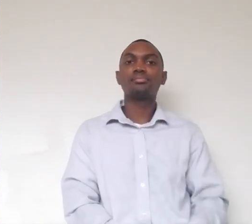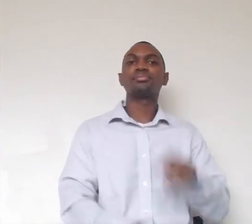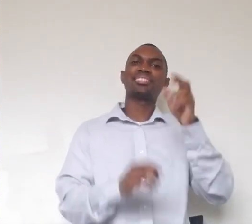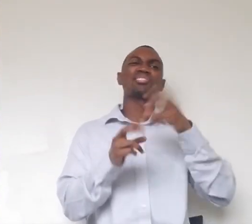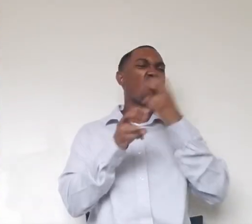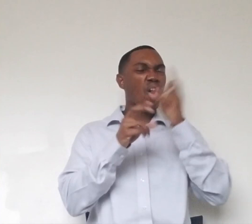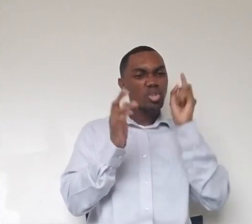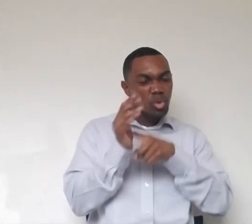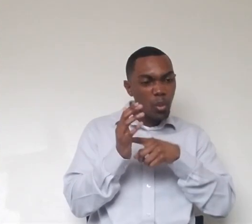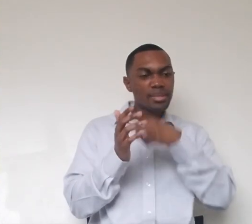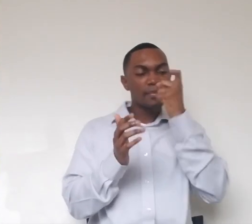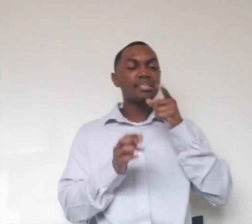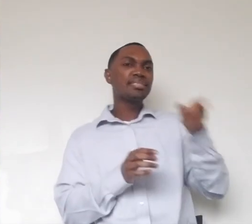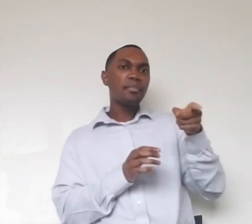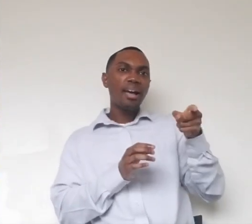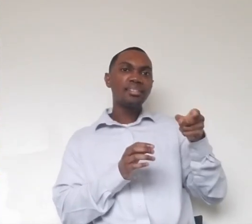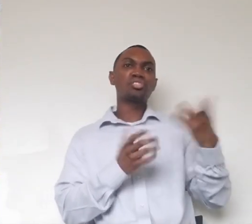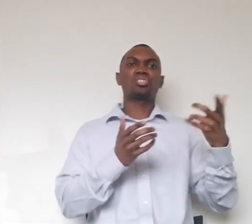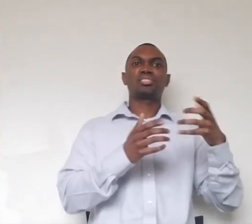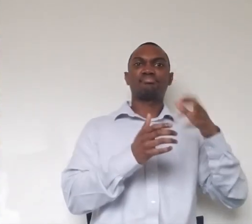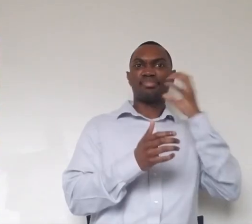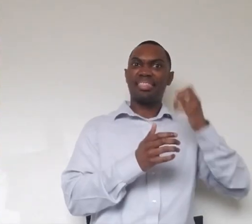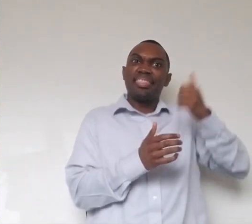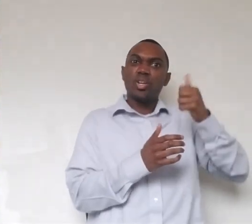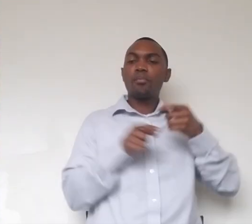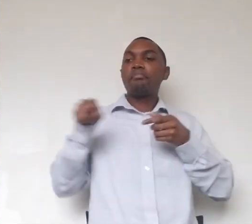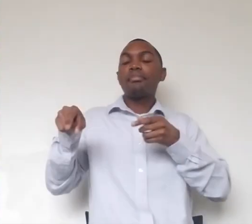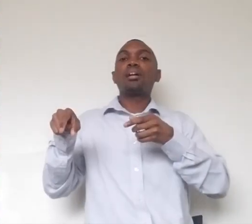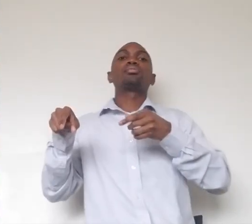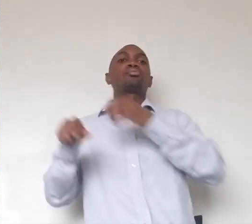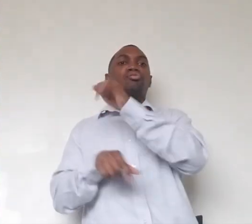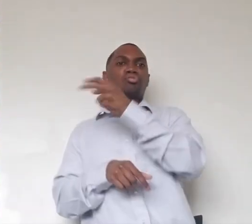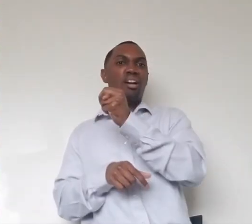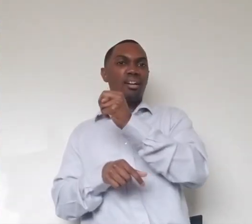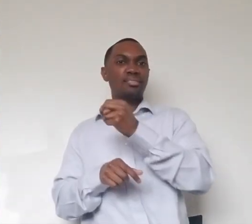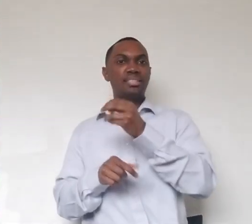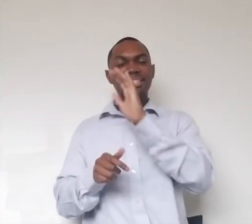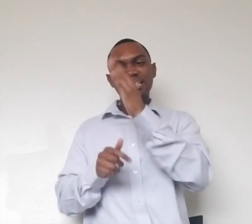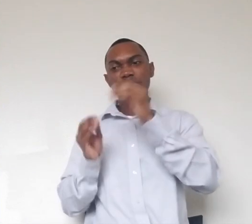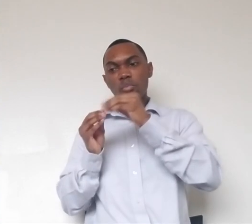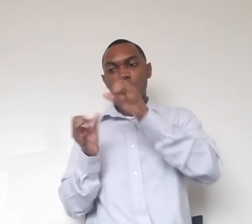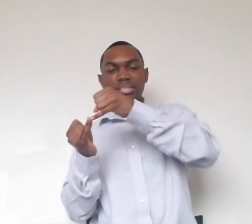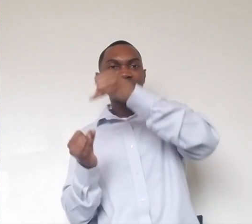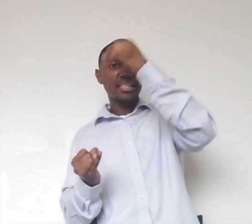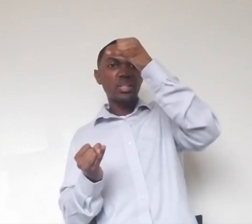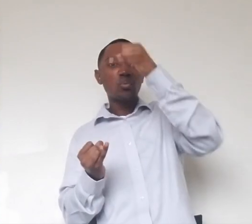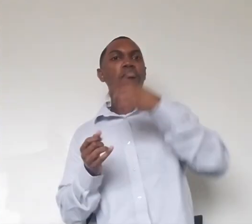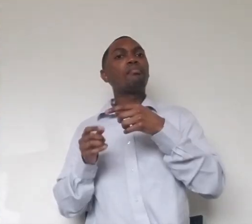because Imani is a little thicker looking and John looks more slender, but his build is bigger and John has some serious muscle on